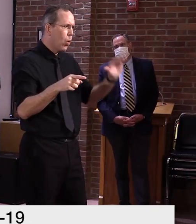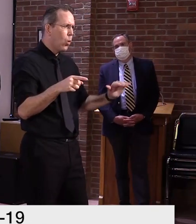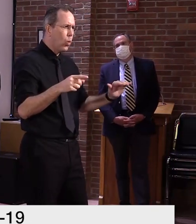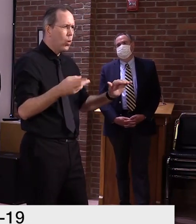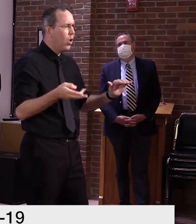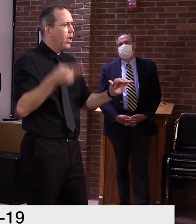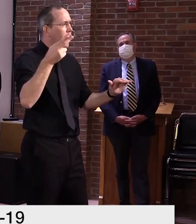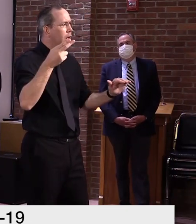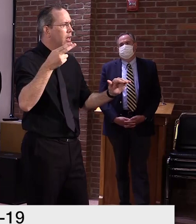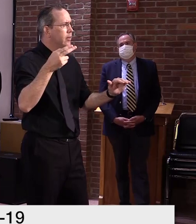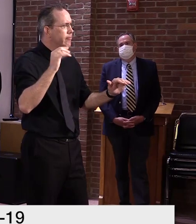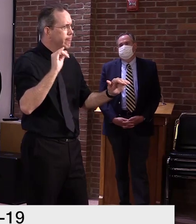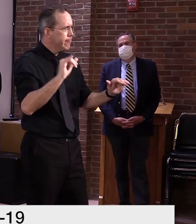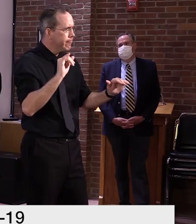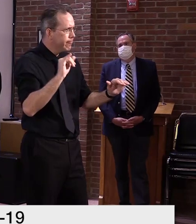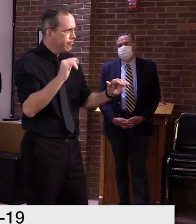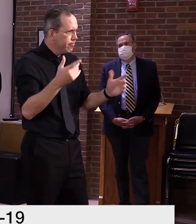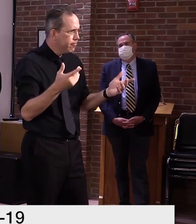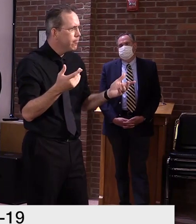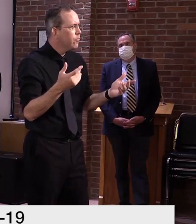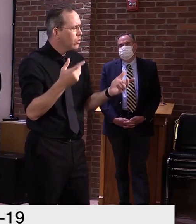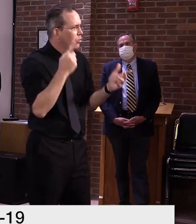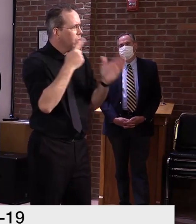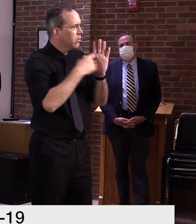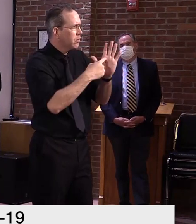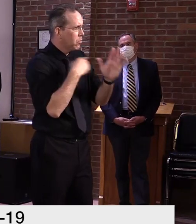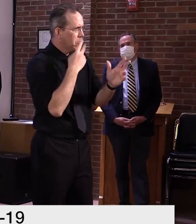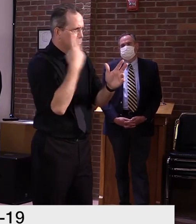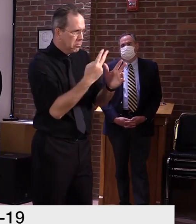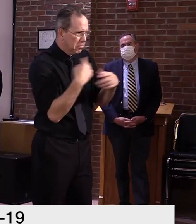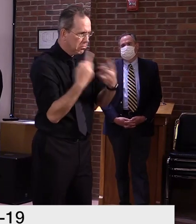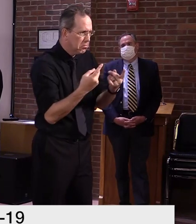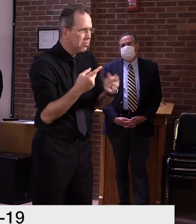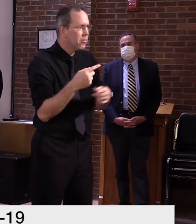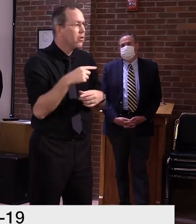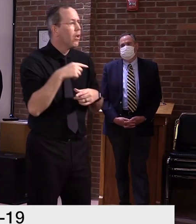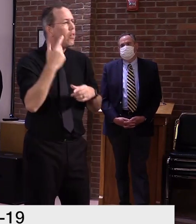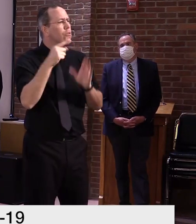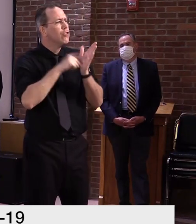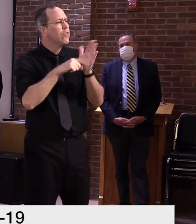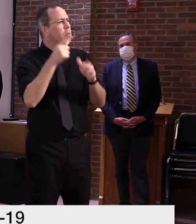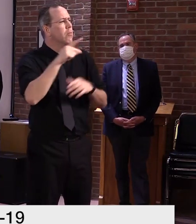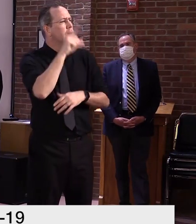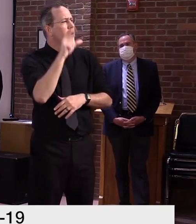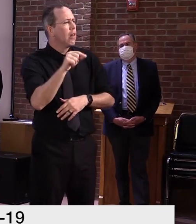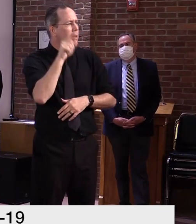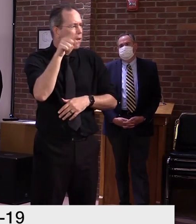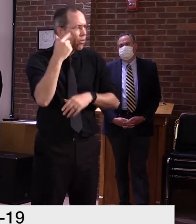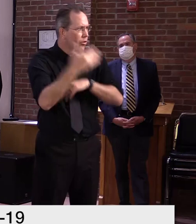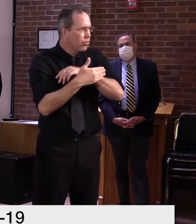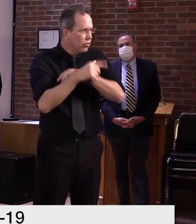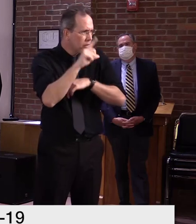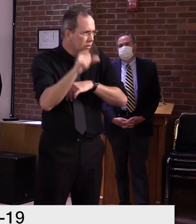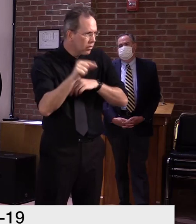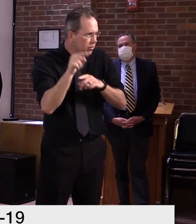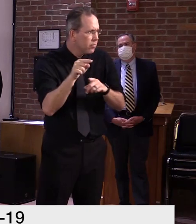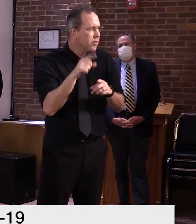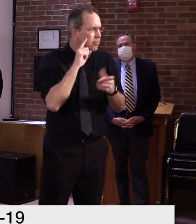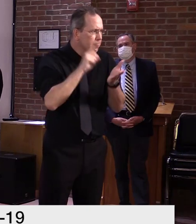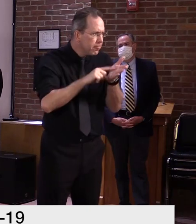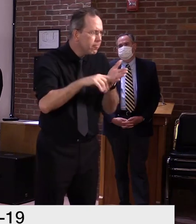reviewed yet. It's just been released out of Italy, suggesting particularly again, that these antibodies arise